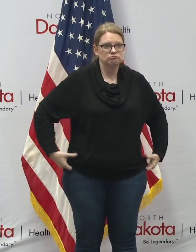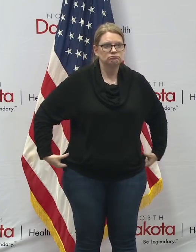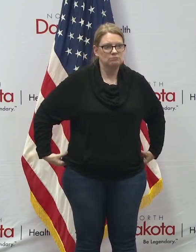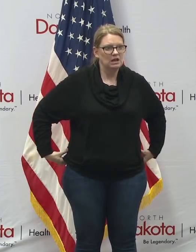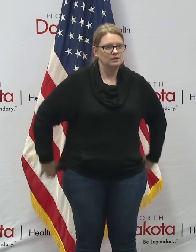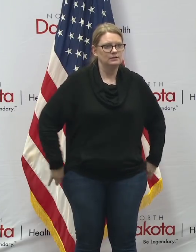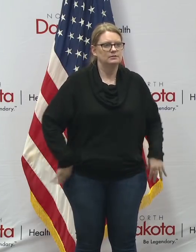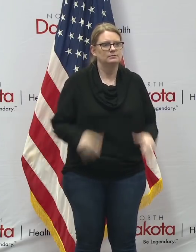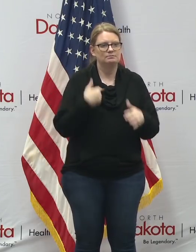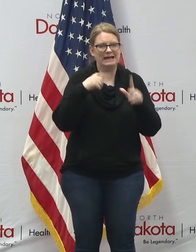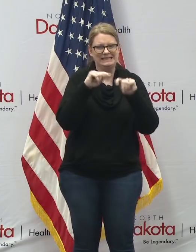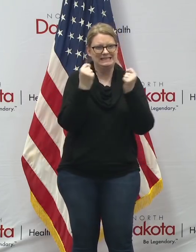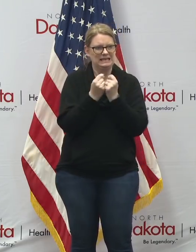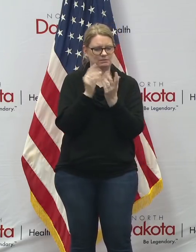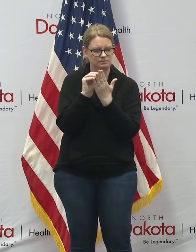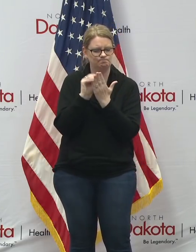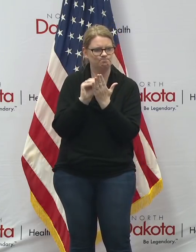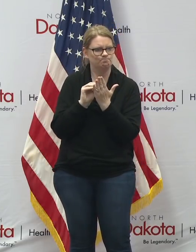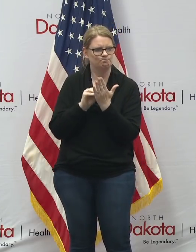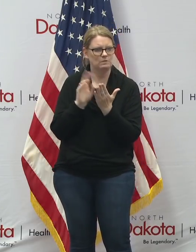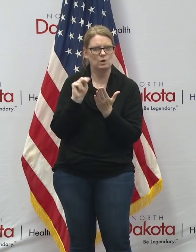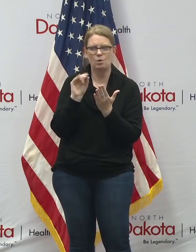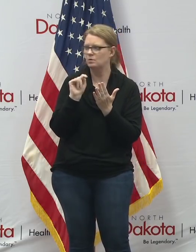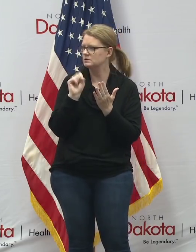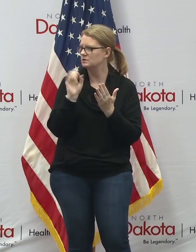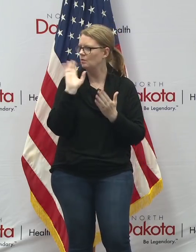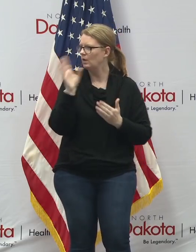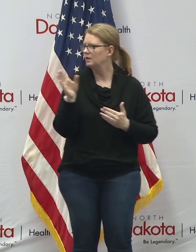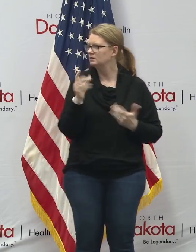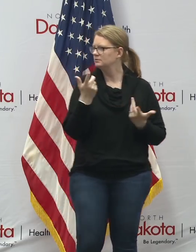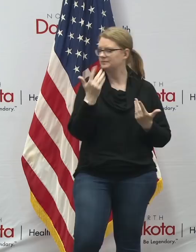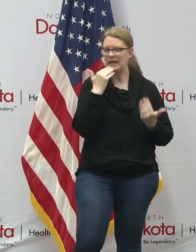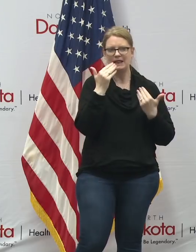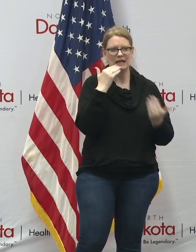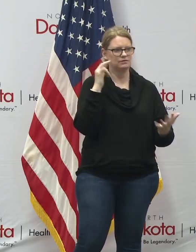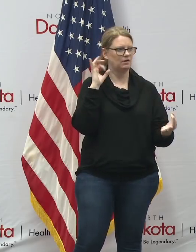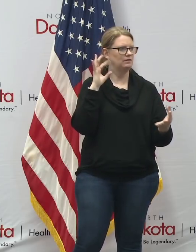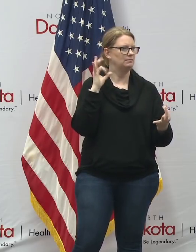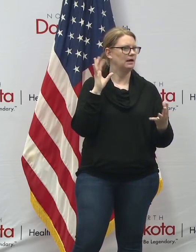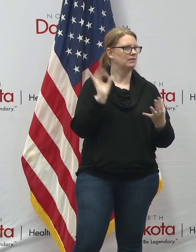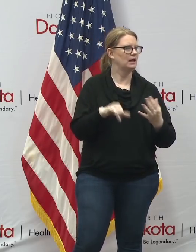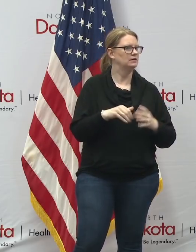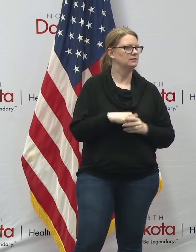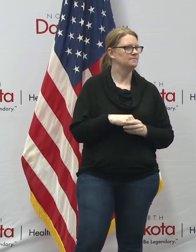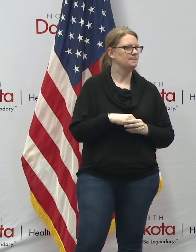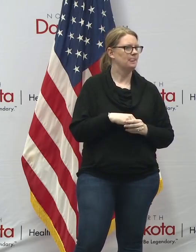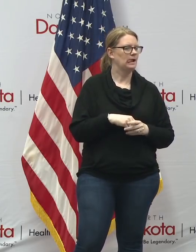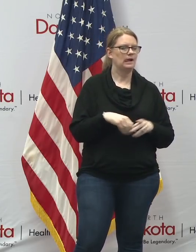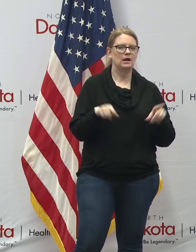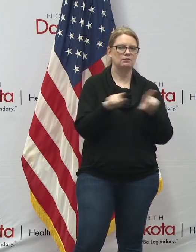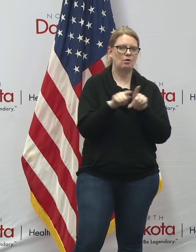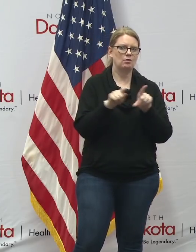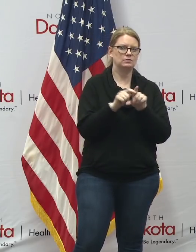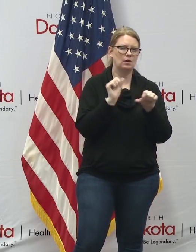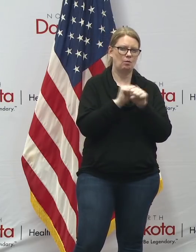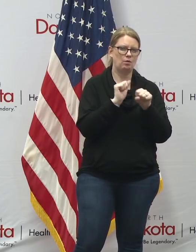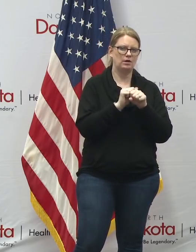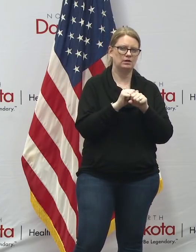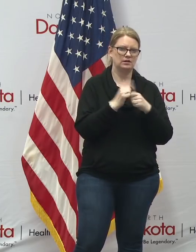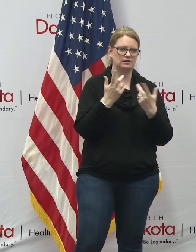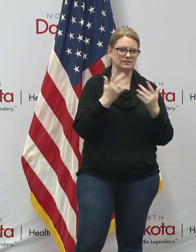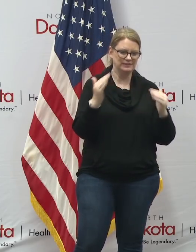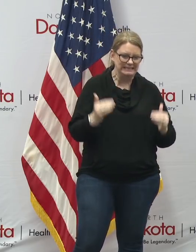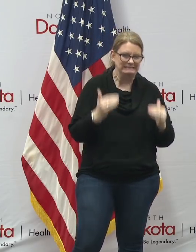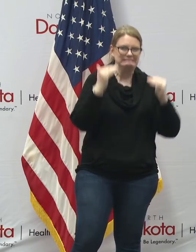that my team is here taking notes we'll check in on that one but thanks for that thanks for that feedback and again we are also working to try to up the staffing